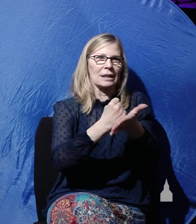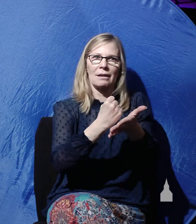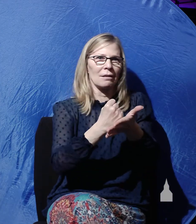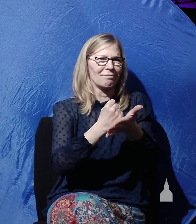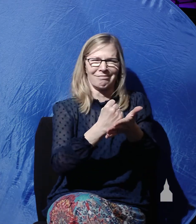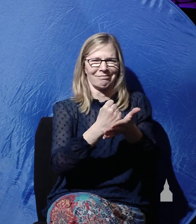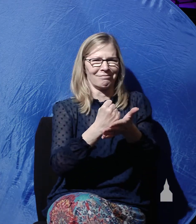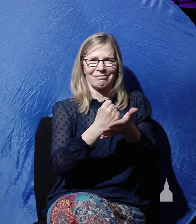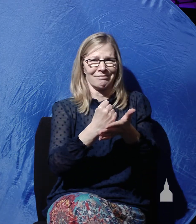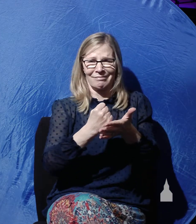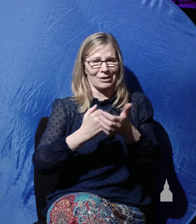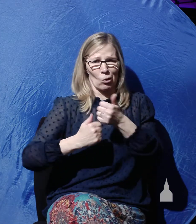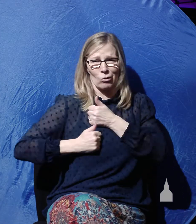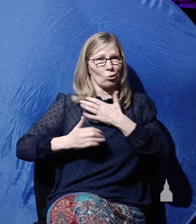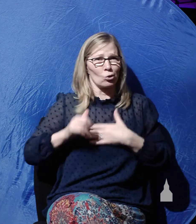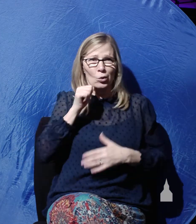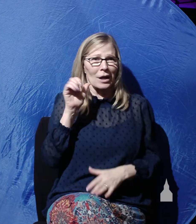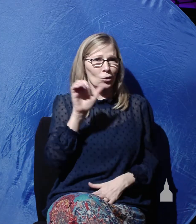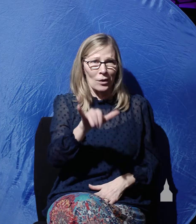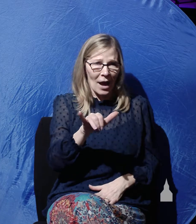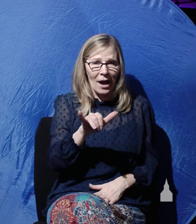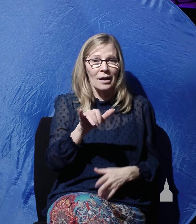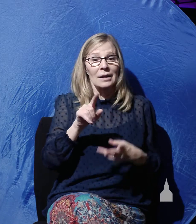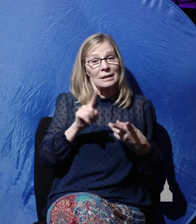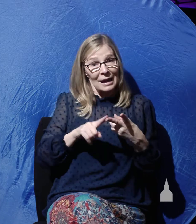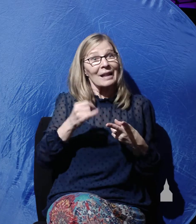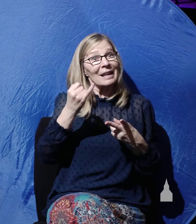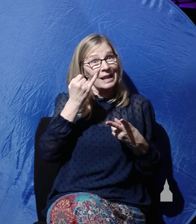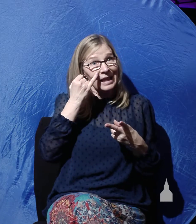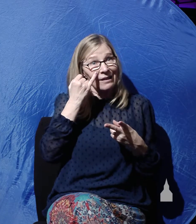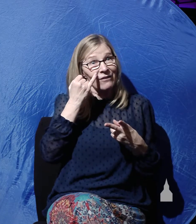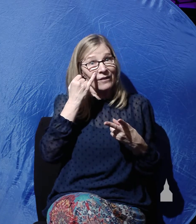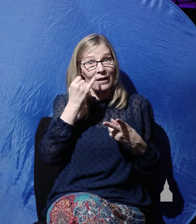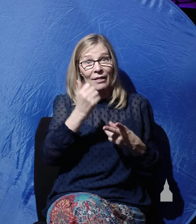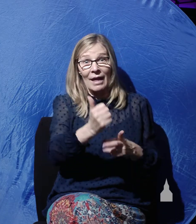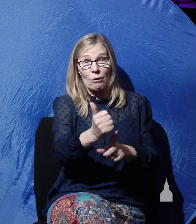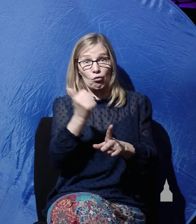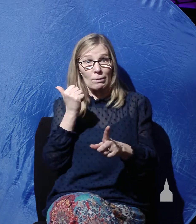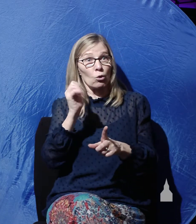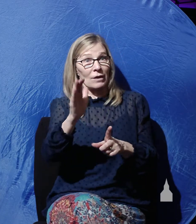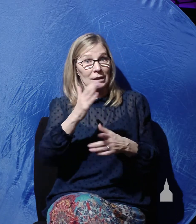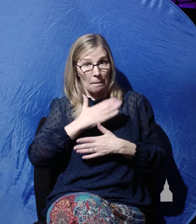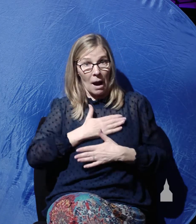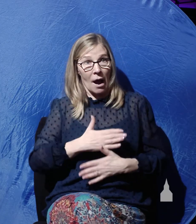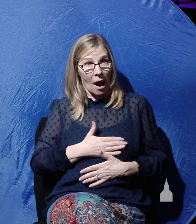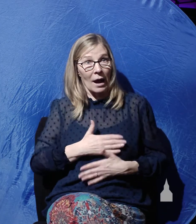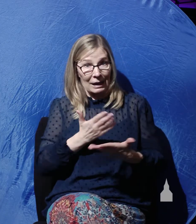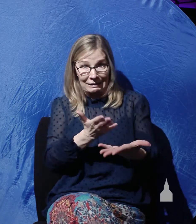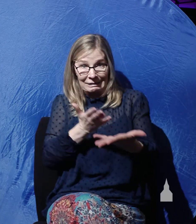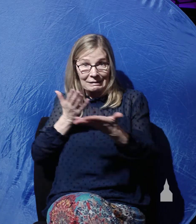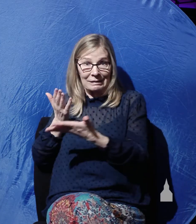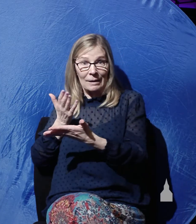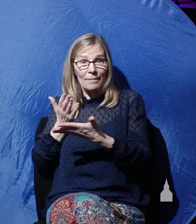they weren't going to do this. Secondly, if they had removed Christ's body, then once his disciples started preaching